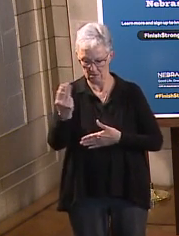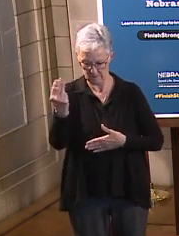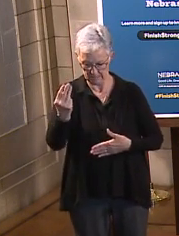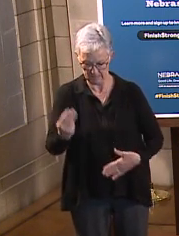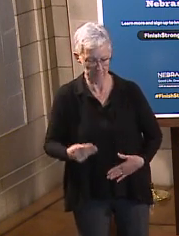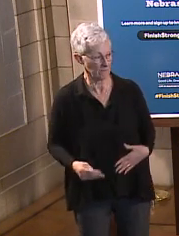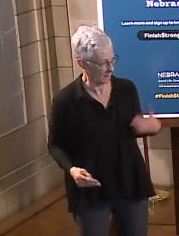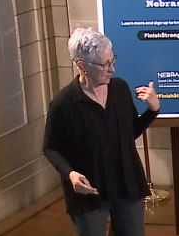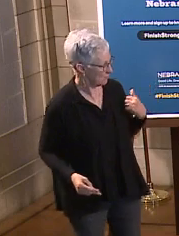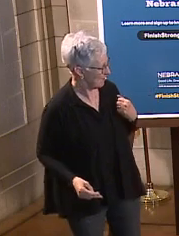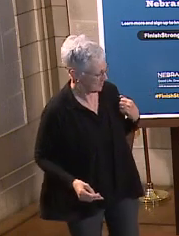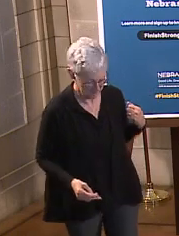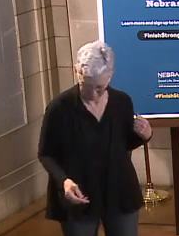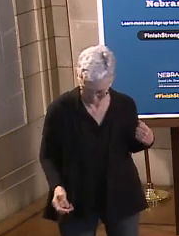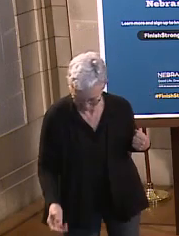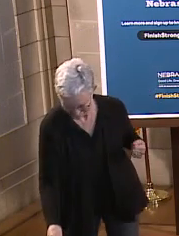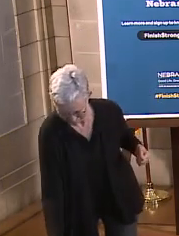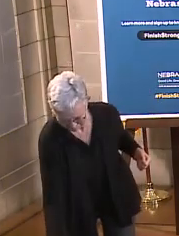Thank you, Francis.